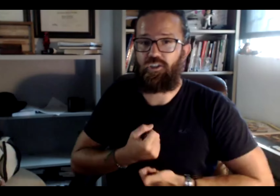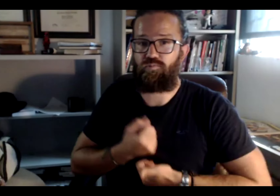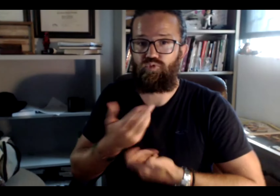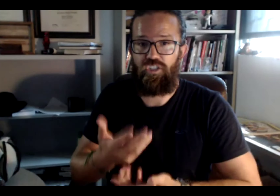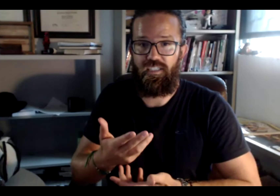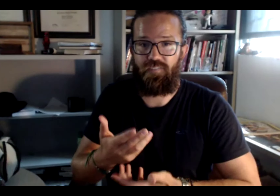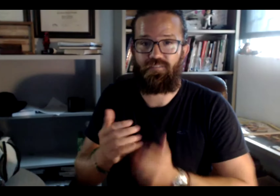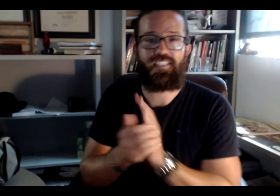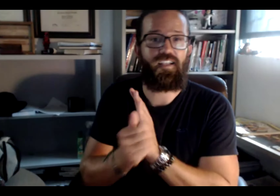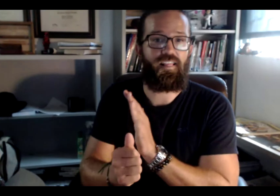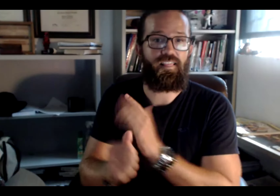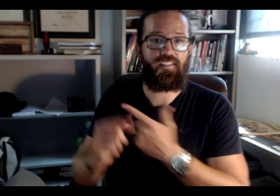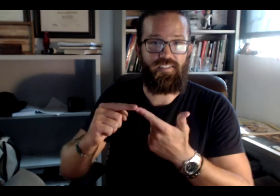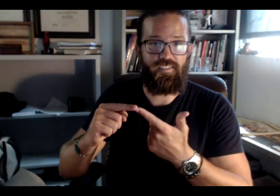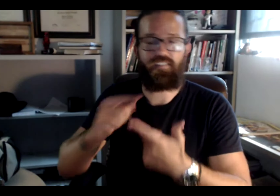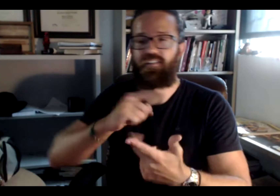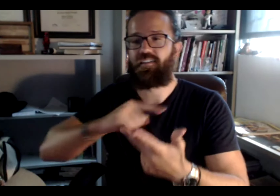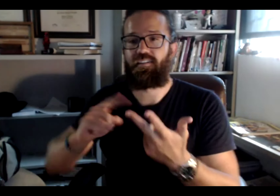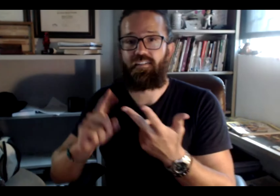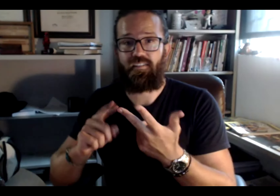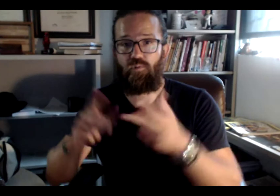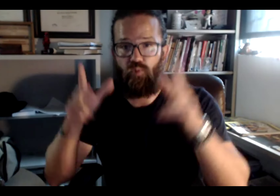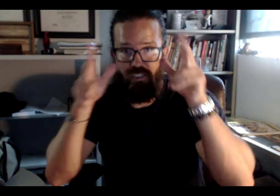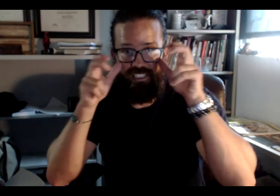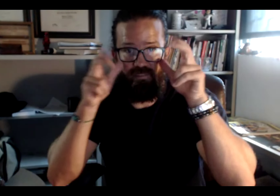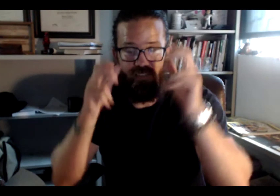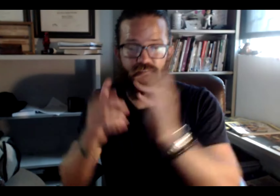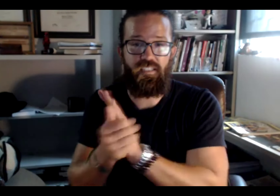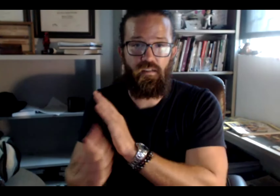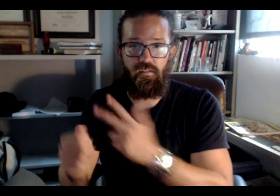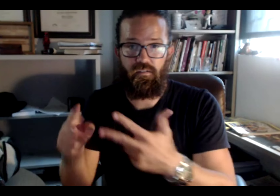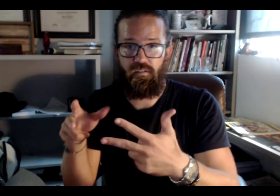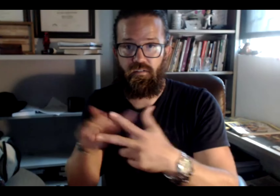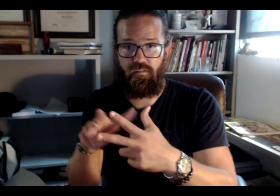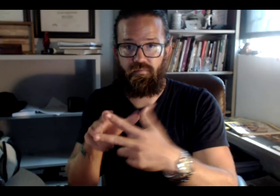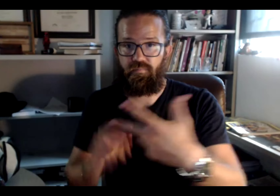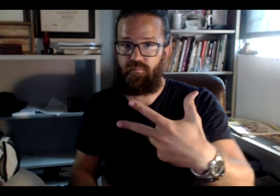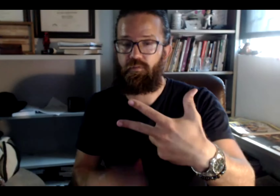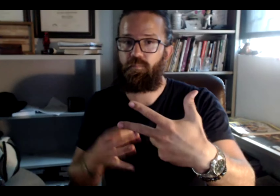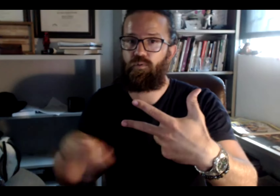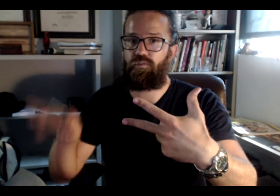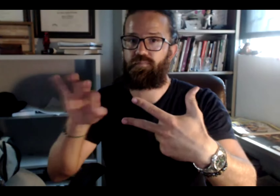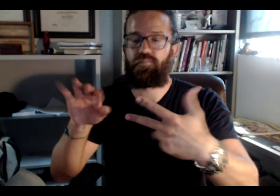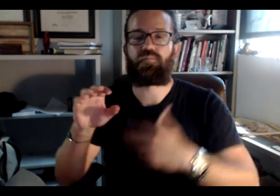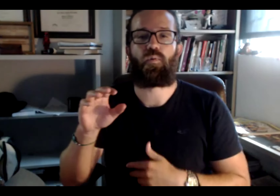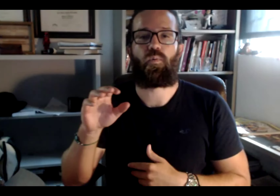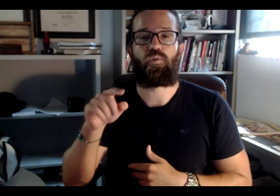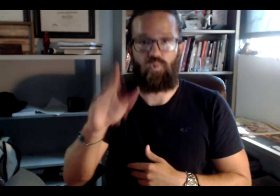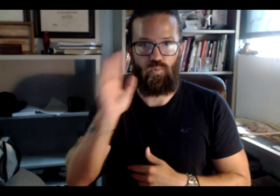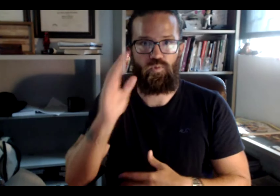knowledge, the knowledge of the language, how to express yourself in American Sign Language, as well as how to read or